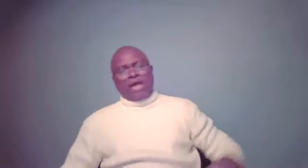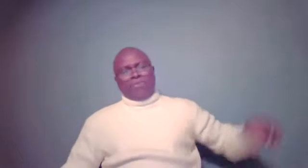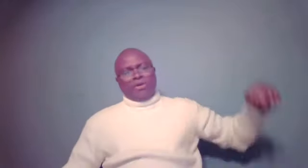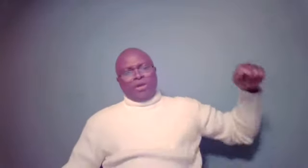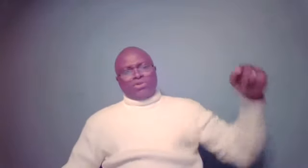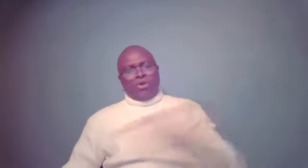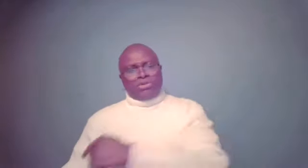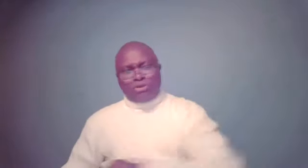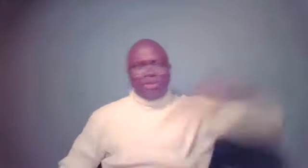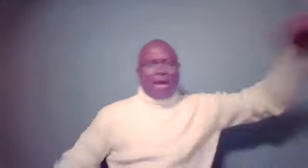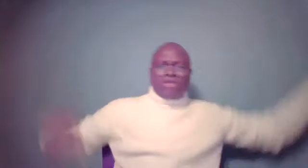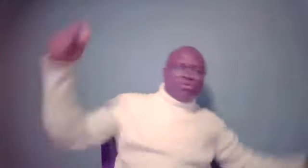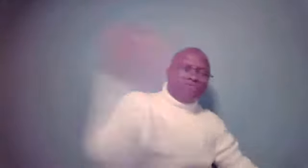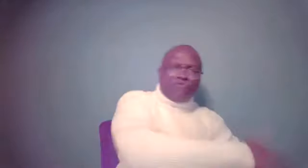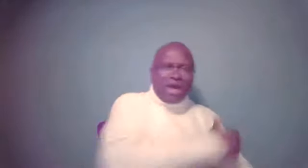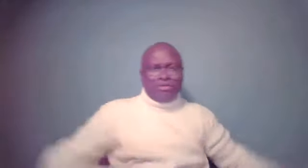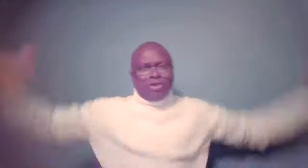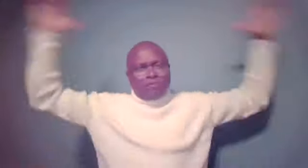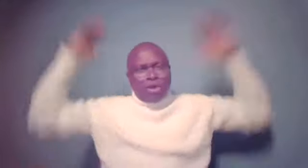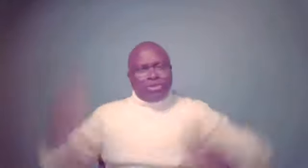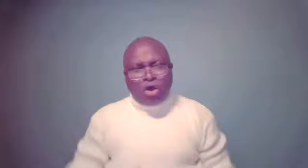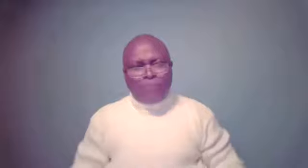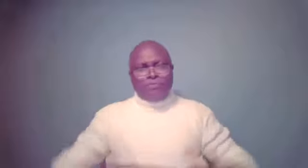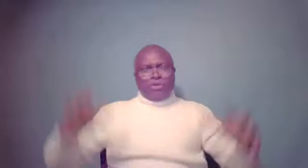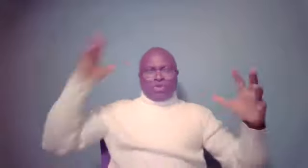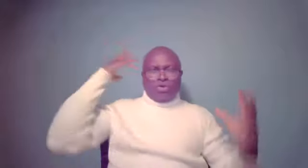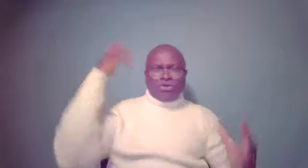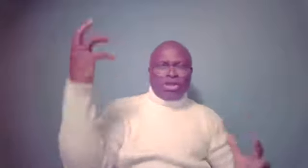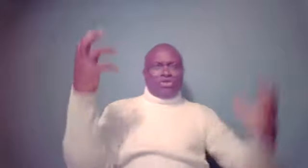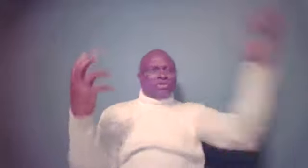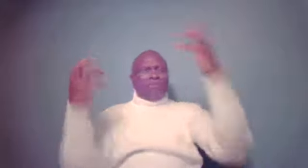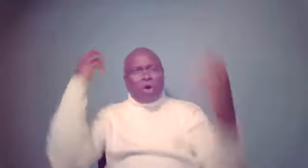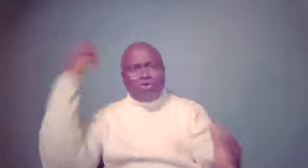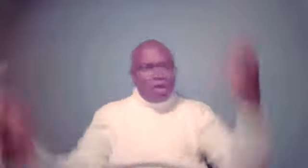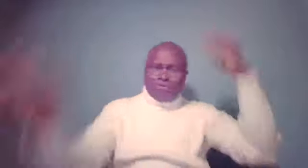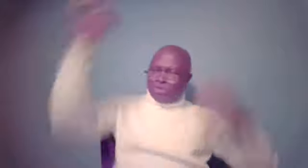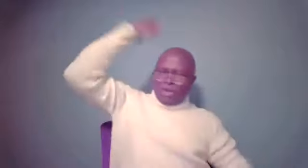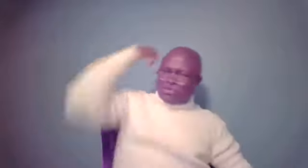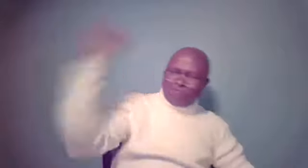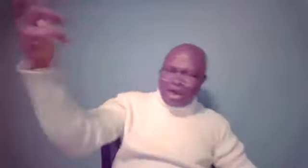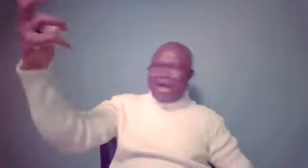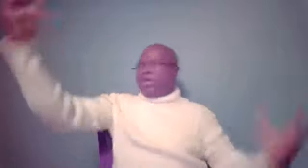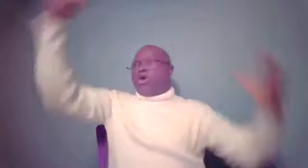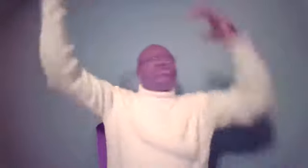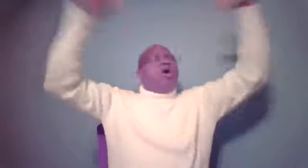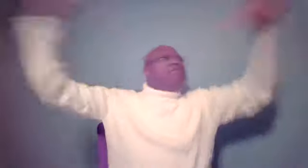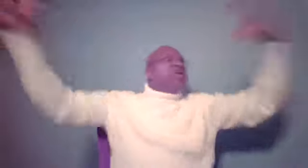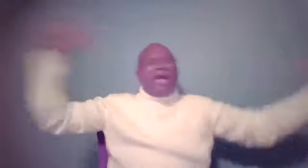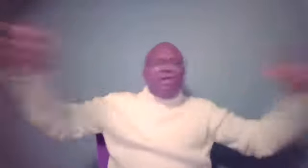happy it was the Lord's house. But the Bible said he was afraid because of what he saw. So, see, he just opposed those. He was afraid because of the great